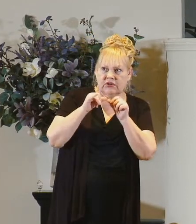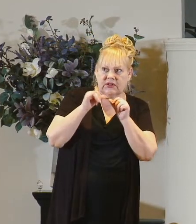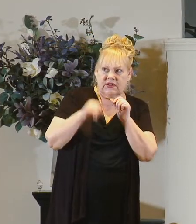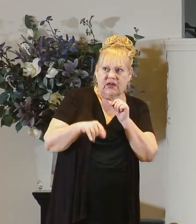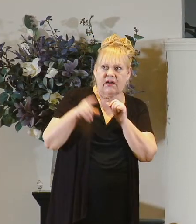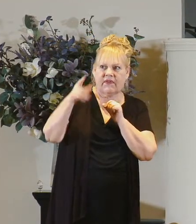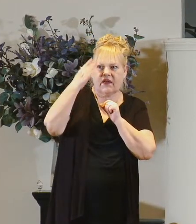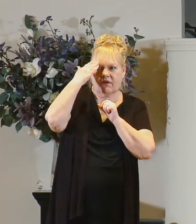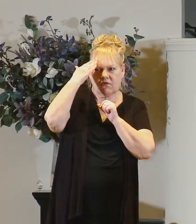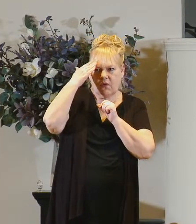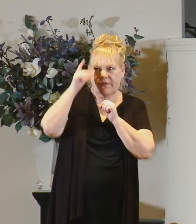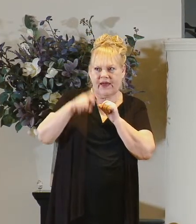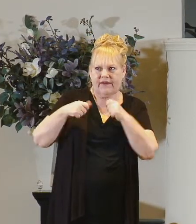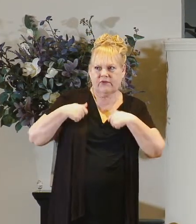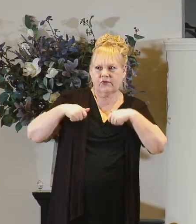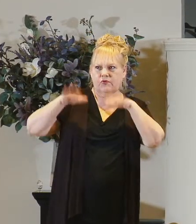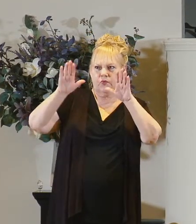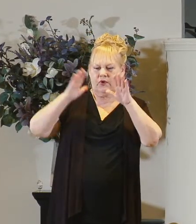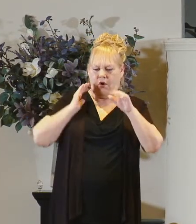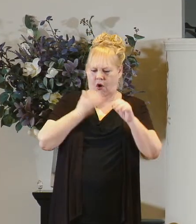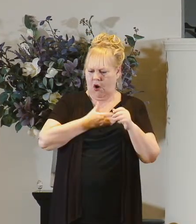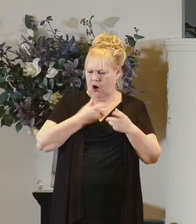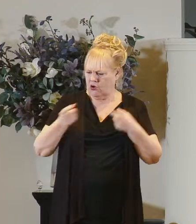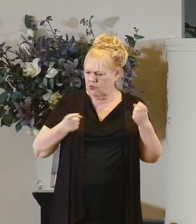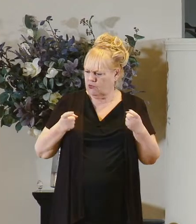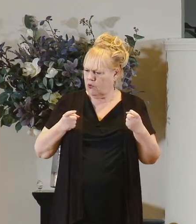they know they're going to have to surrender their control